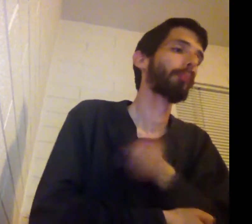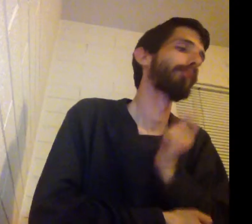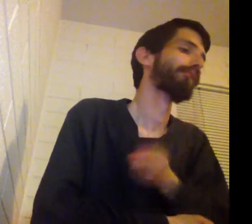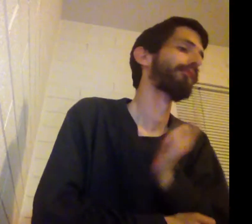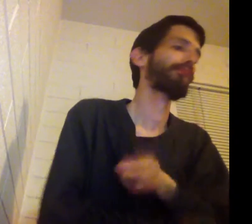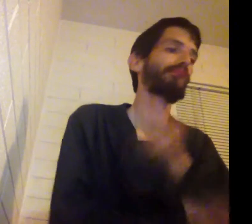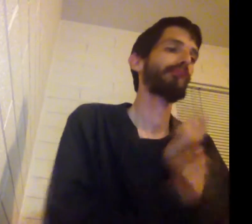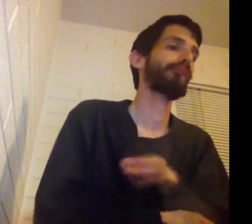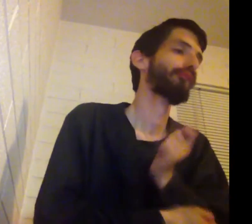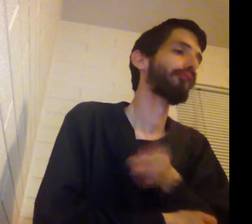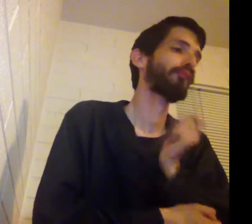Yeah